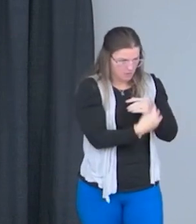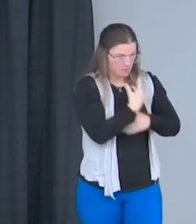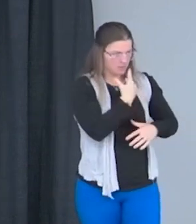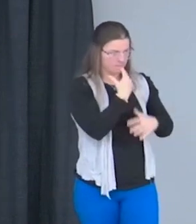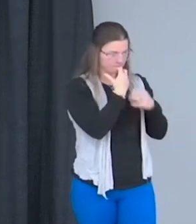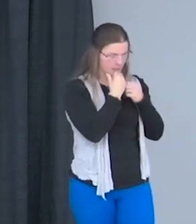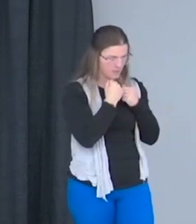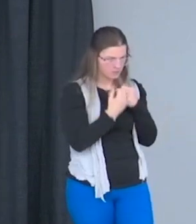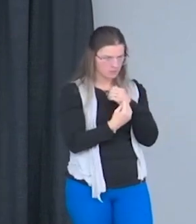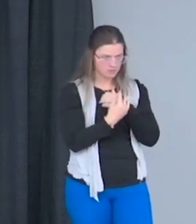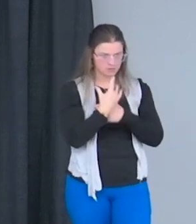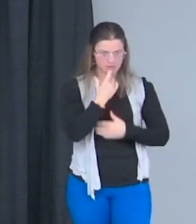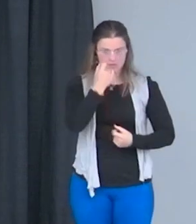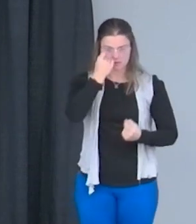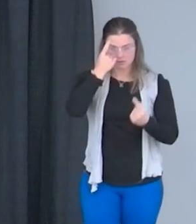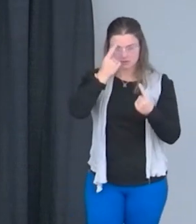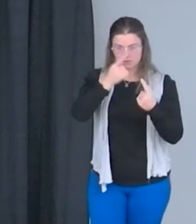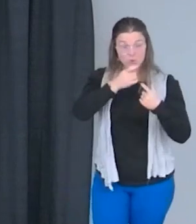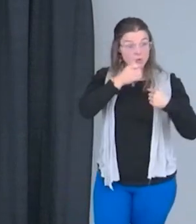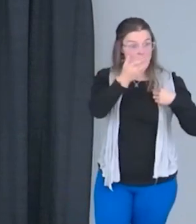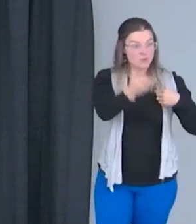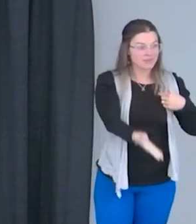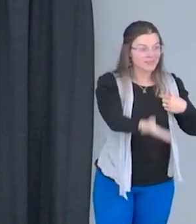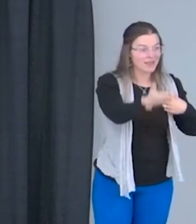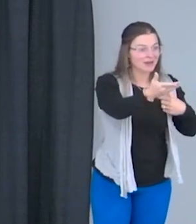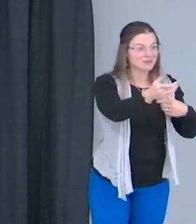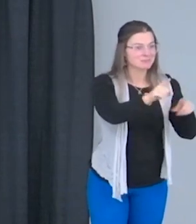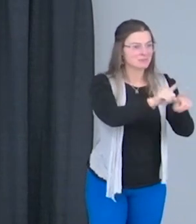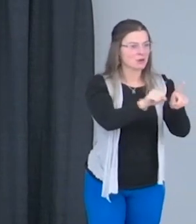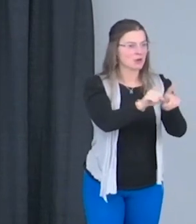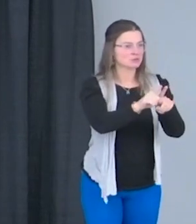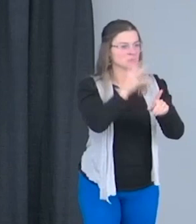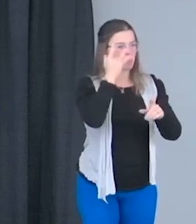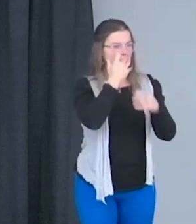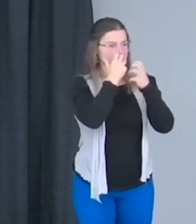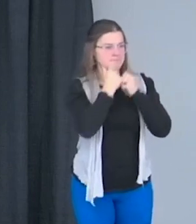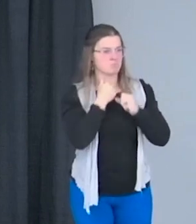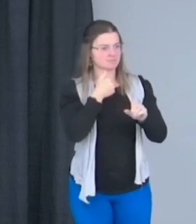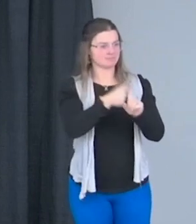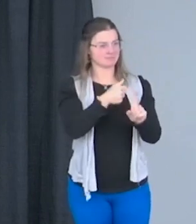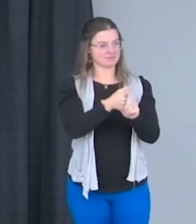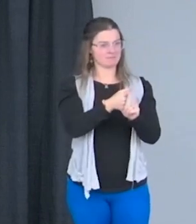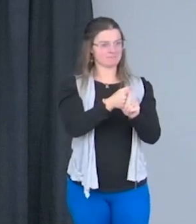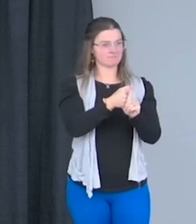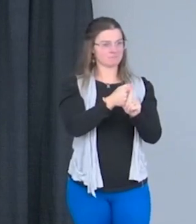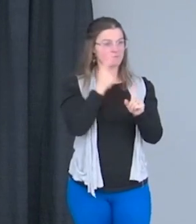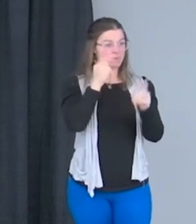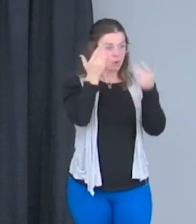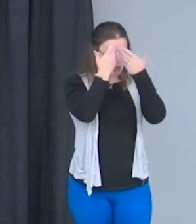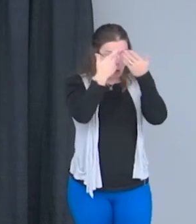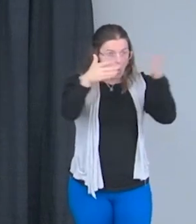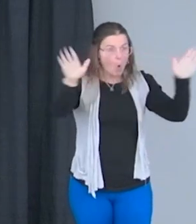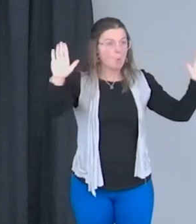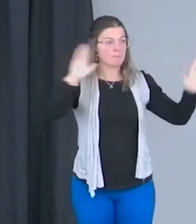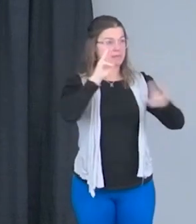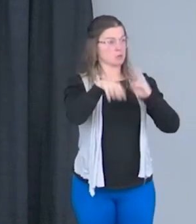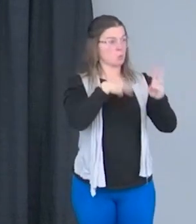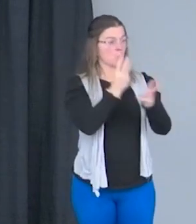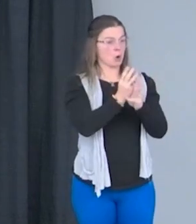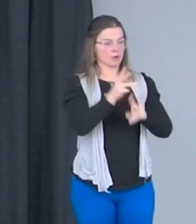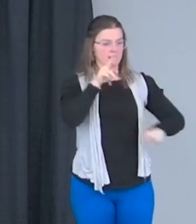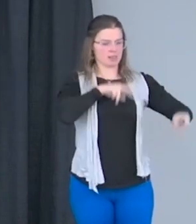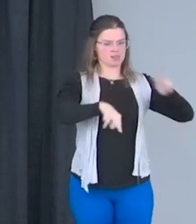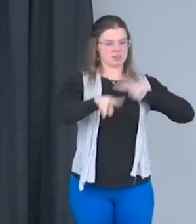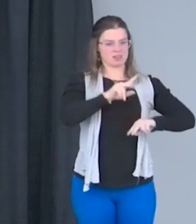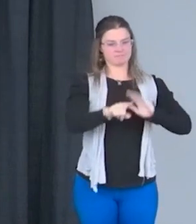me more understanding not only of who they are, but why they have embraced who they are to be open in a world that even perceives them as something different.